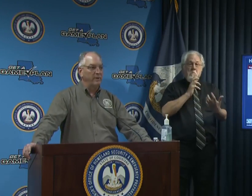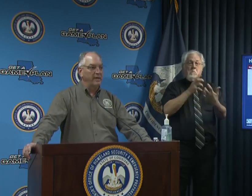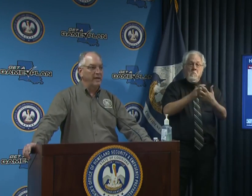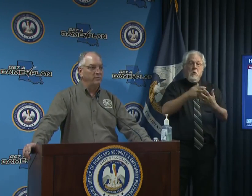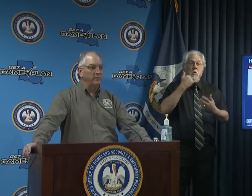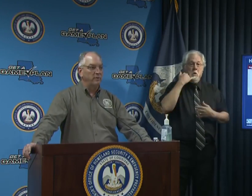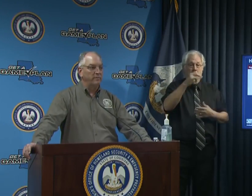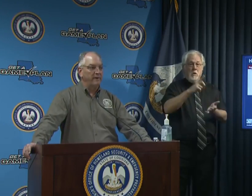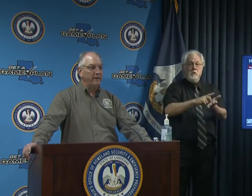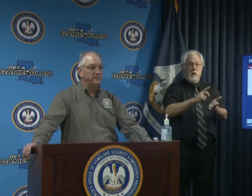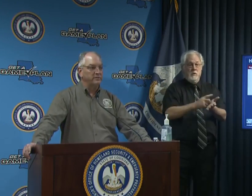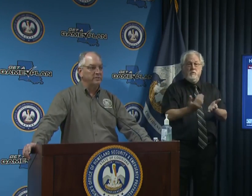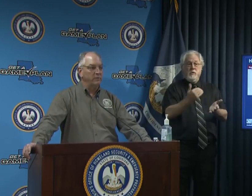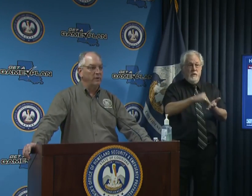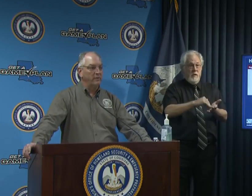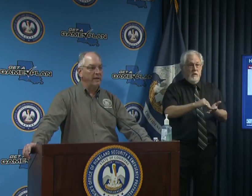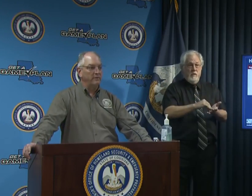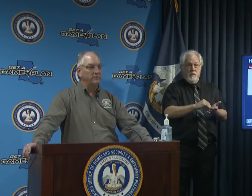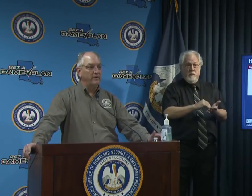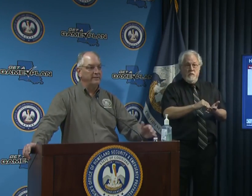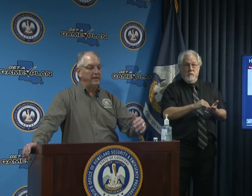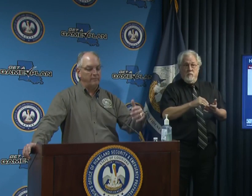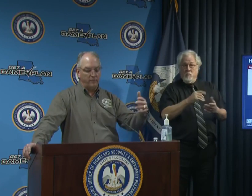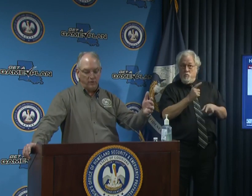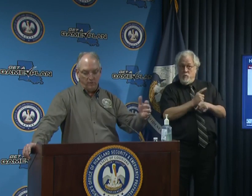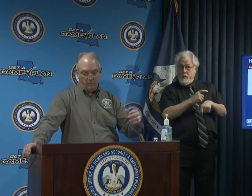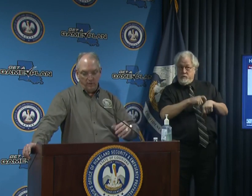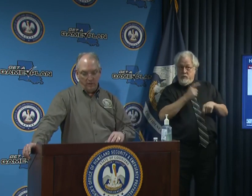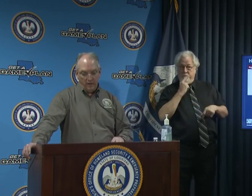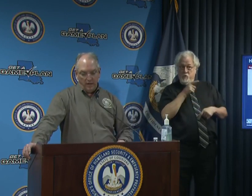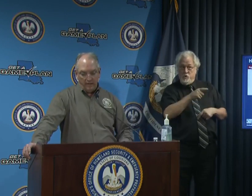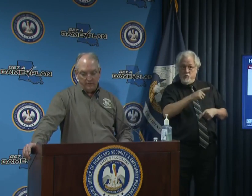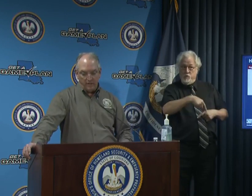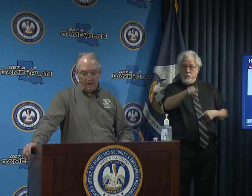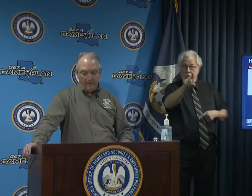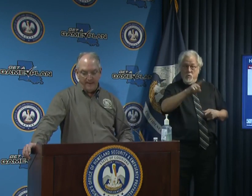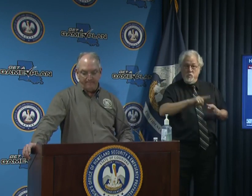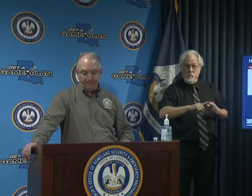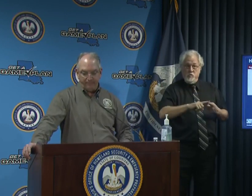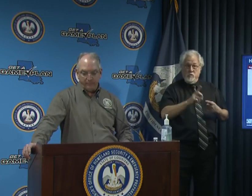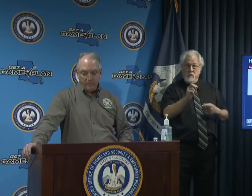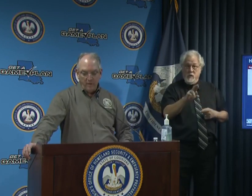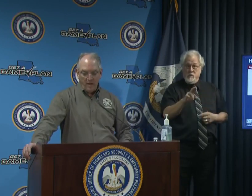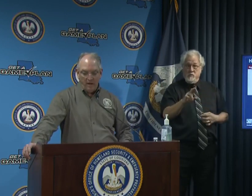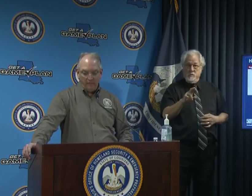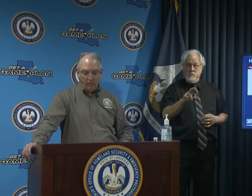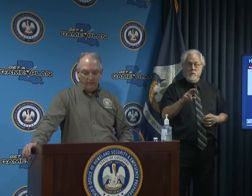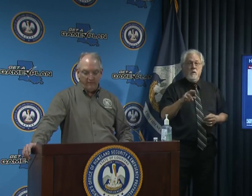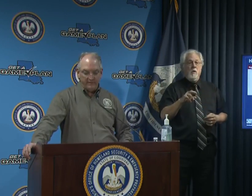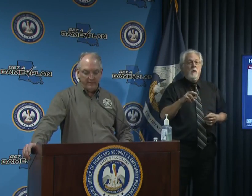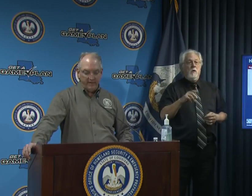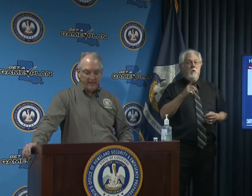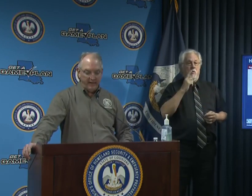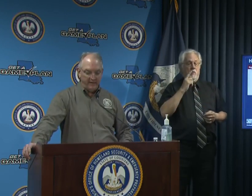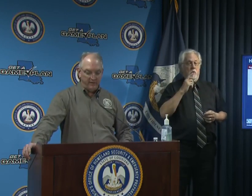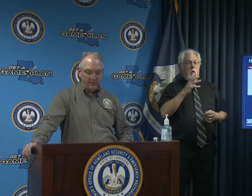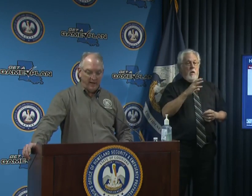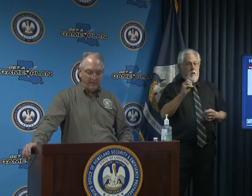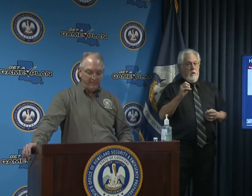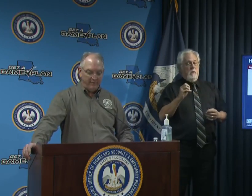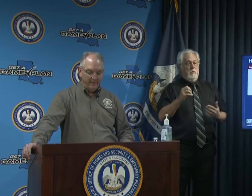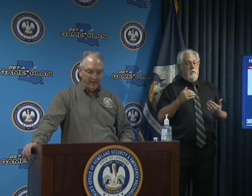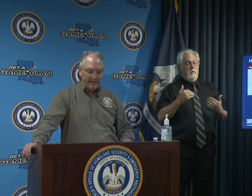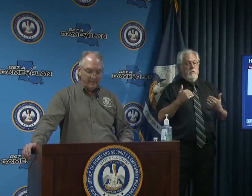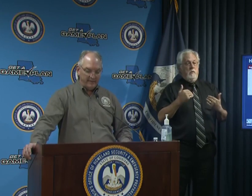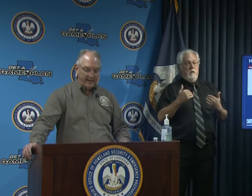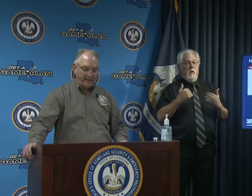a great time to re-engage with your providers to see whether now is the right time for you to come in for a visit and to